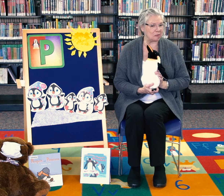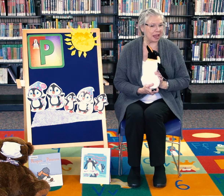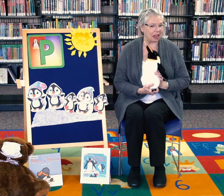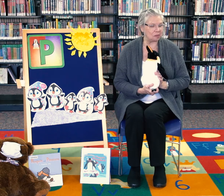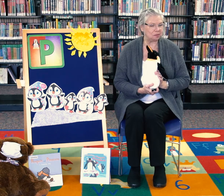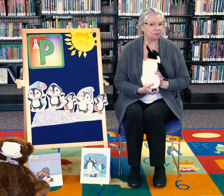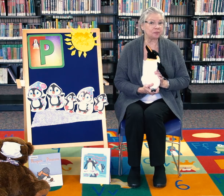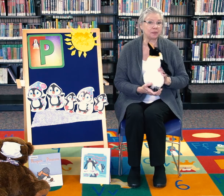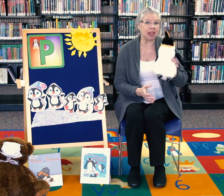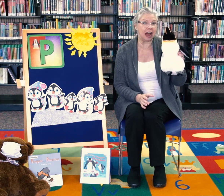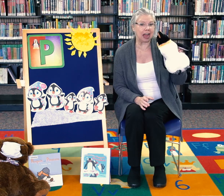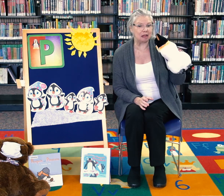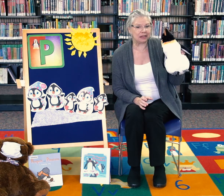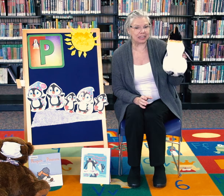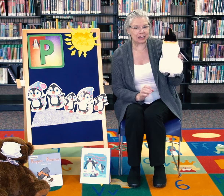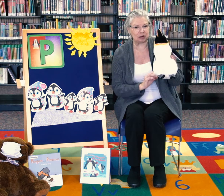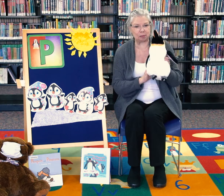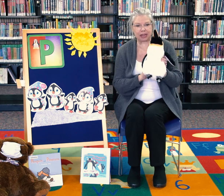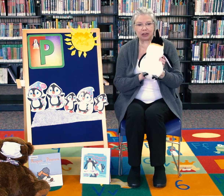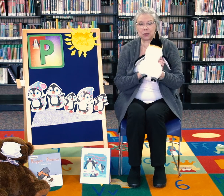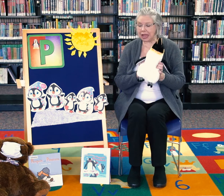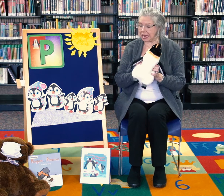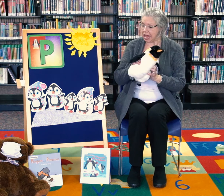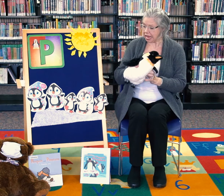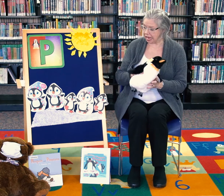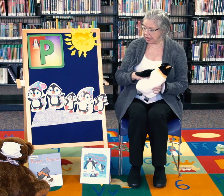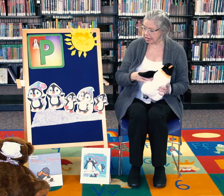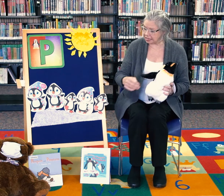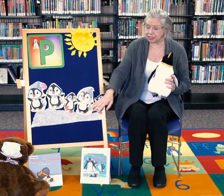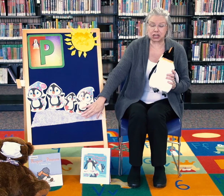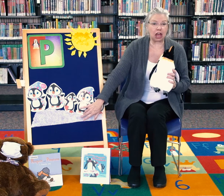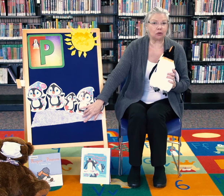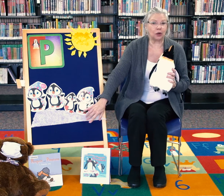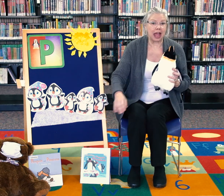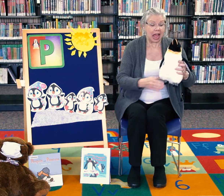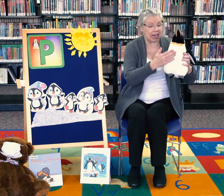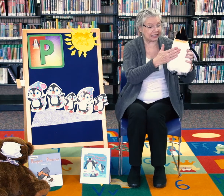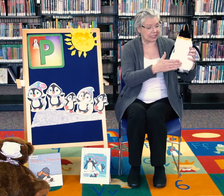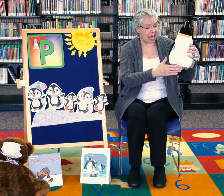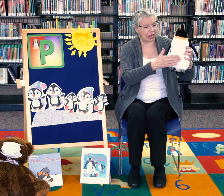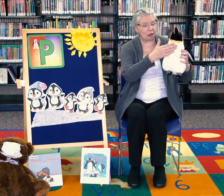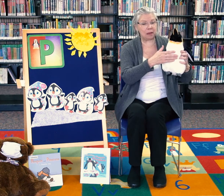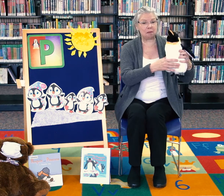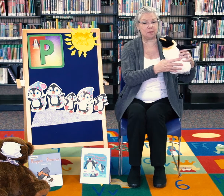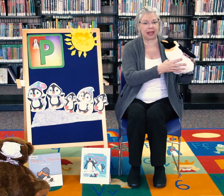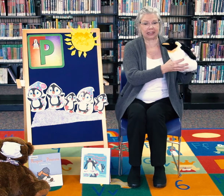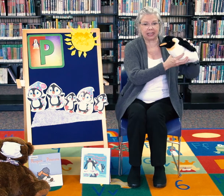me out? I'm a little penguin in the snow. I slide on my belly